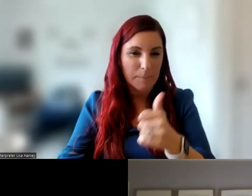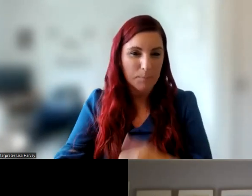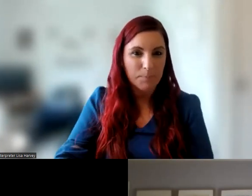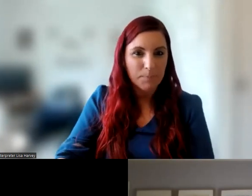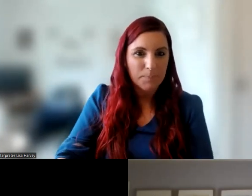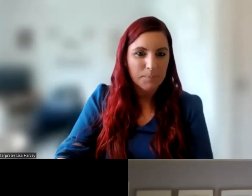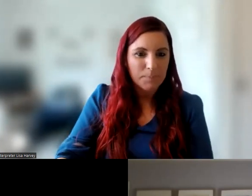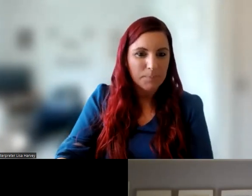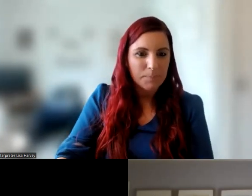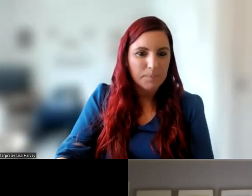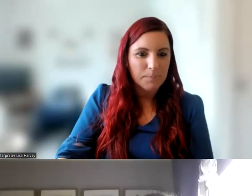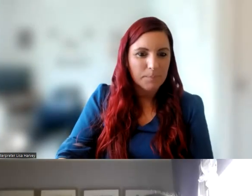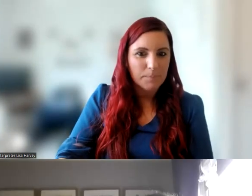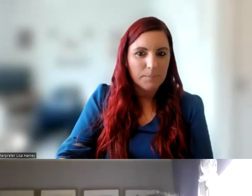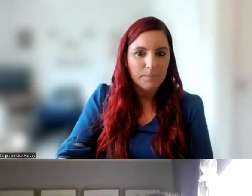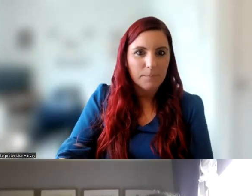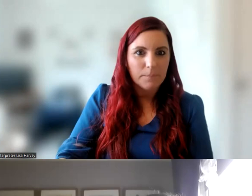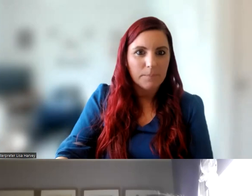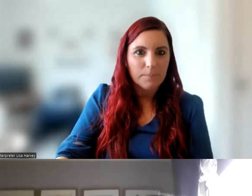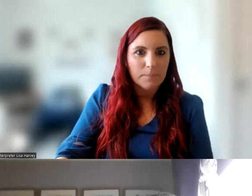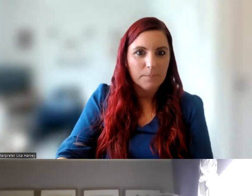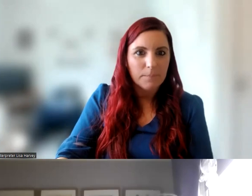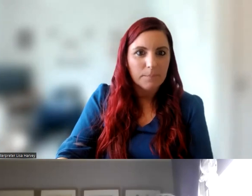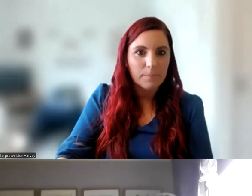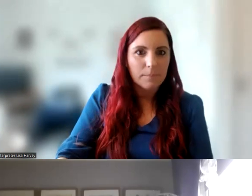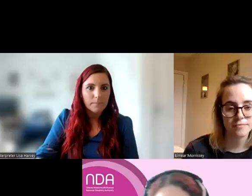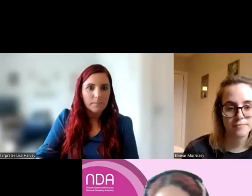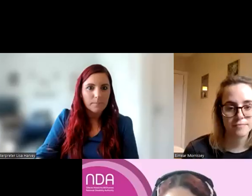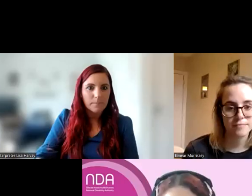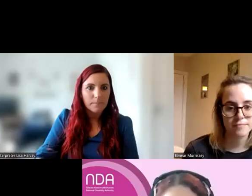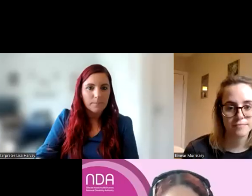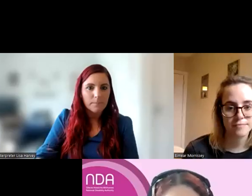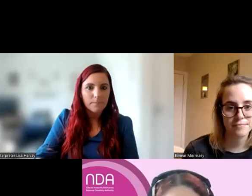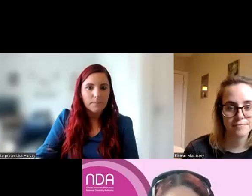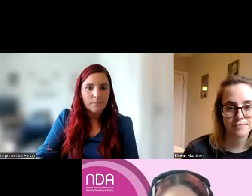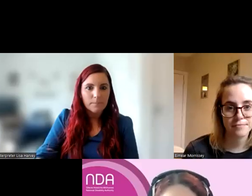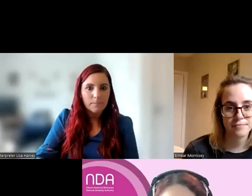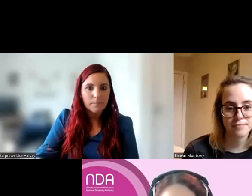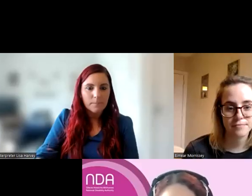turn it on, please. And if you don't, feel free to leave it off.